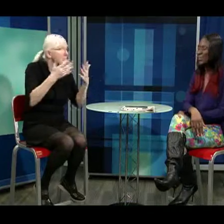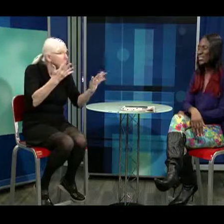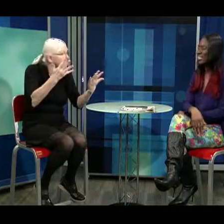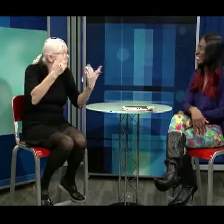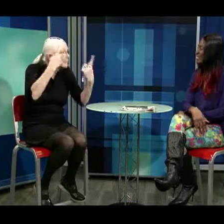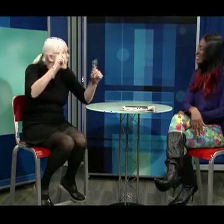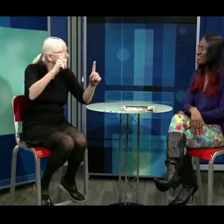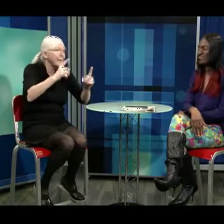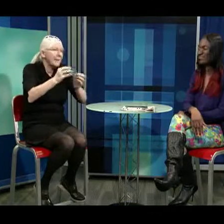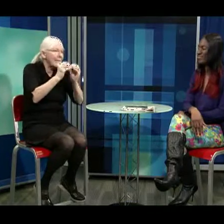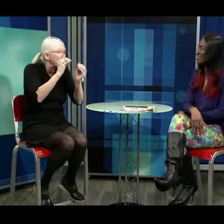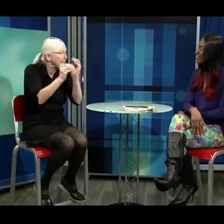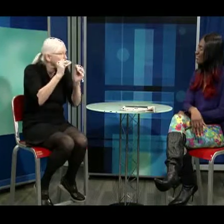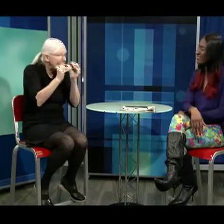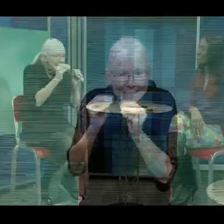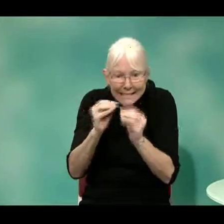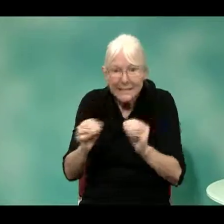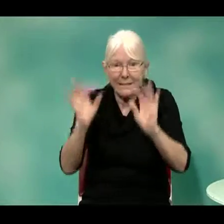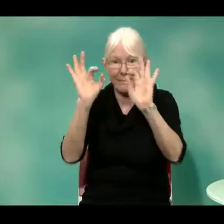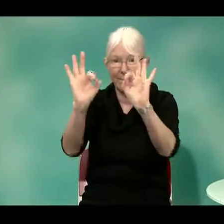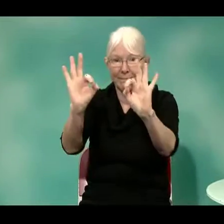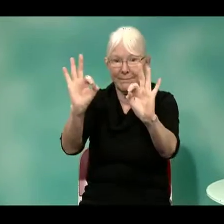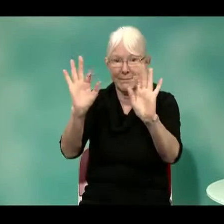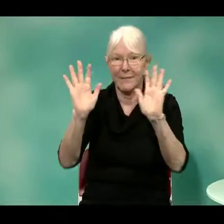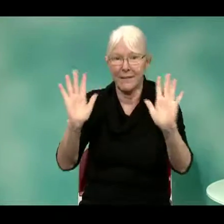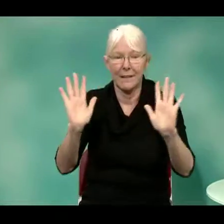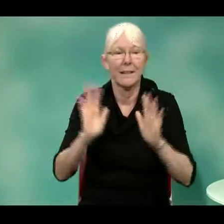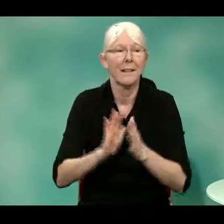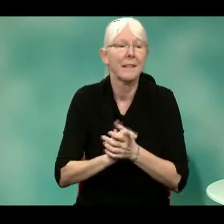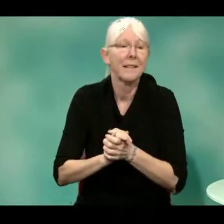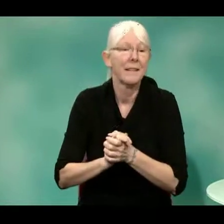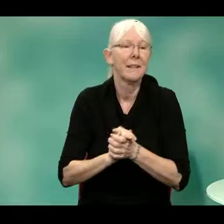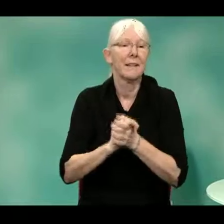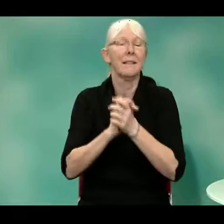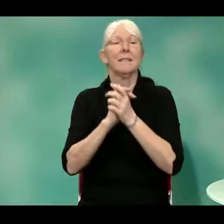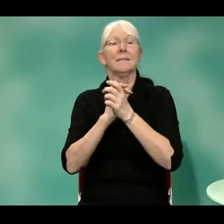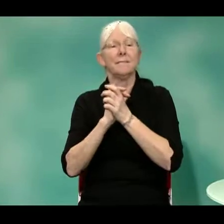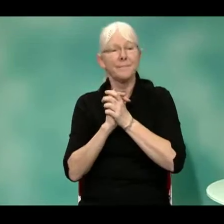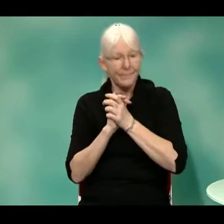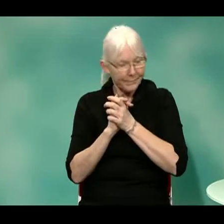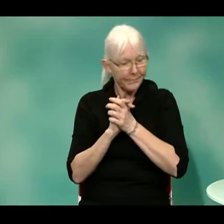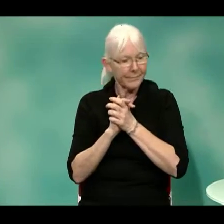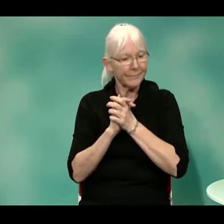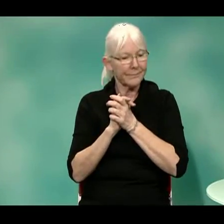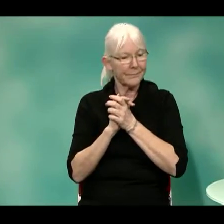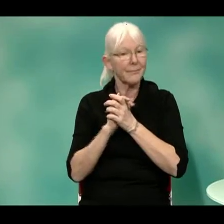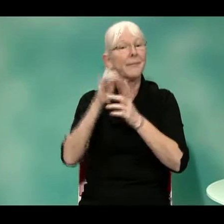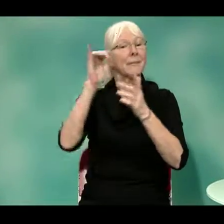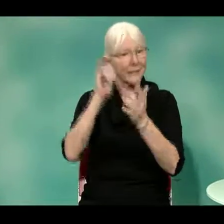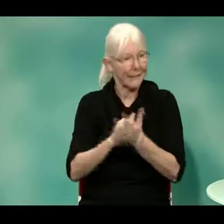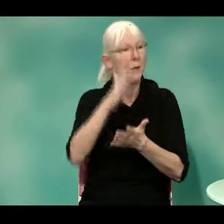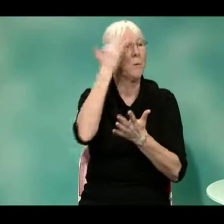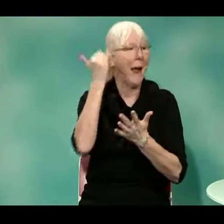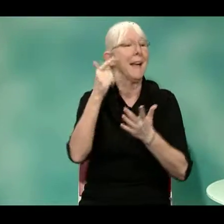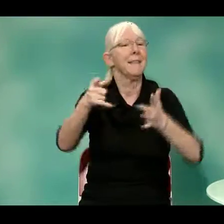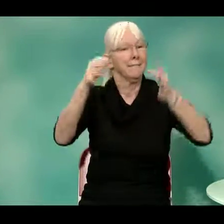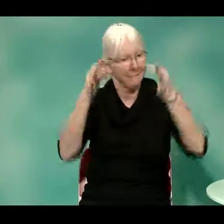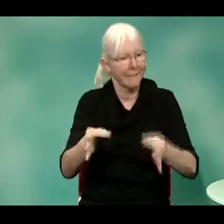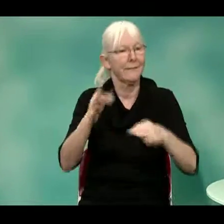people in there. They wanted me to come and, from a deaf perspective, really try this thing out. Wow. So it was really great that they went in and fixed those sentence, pre-programmed